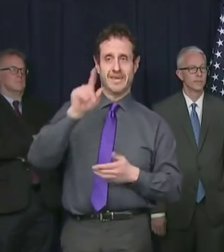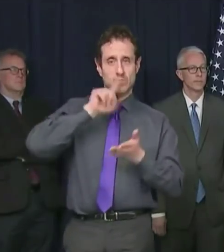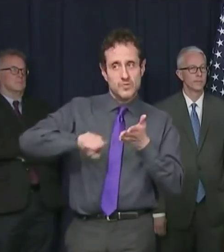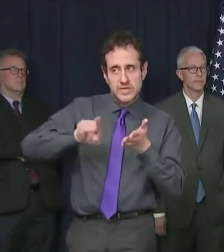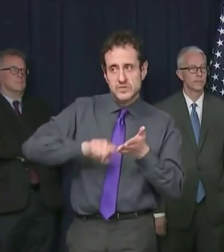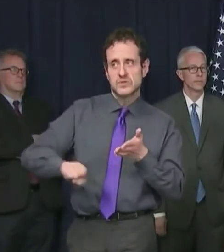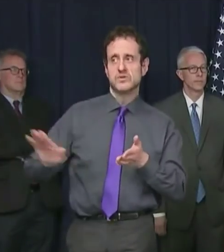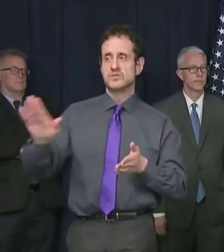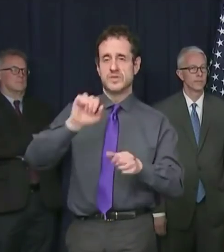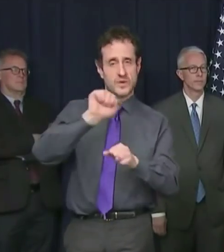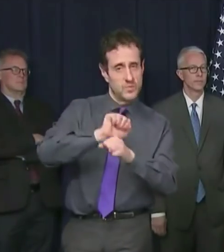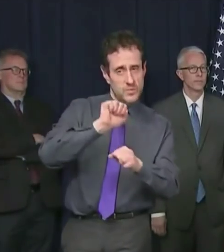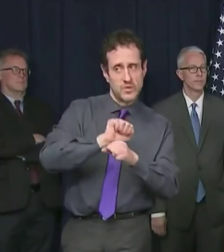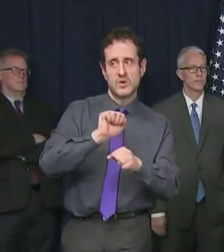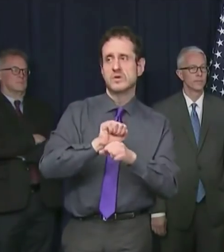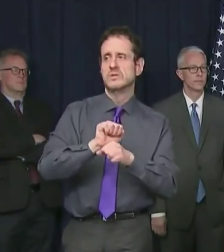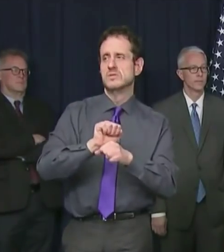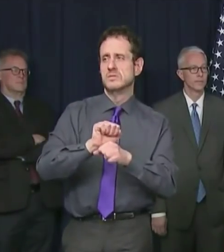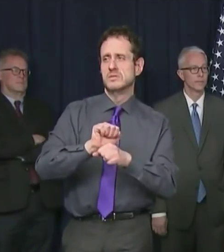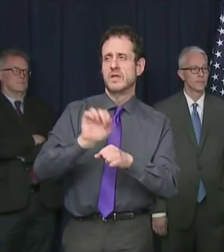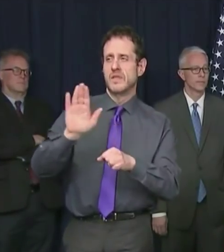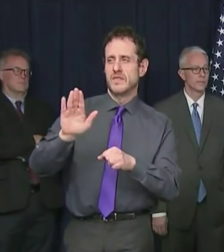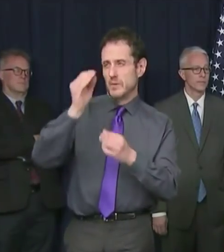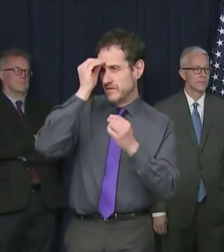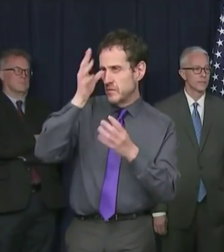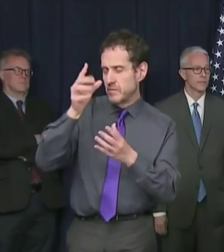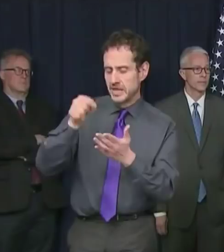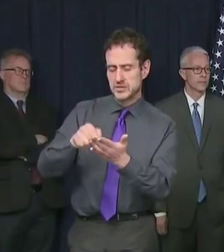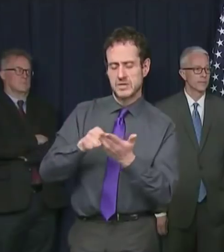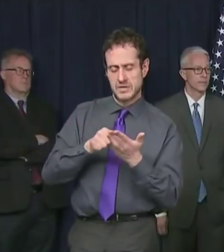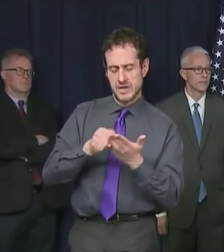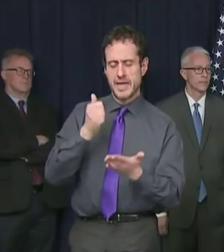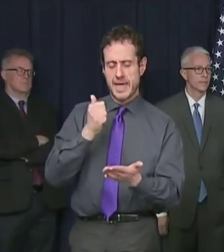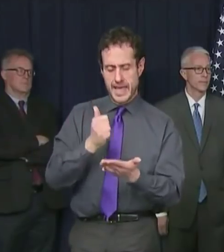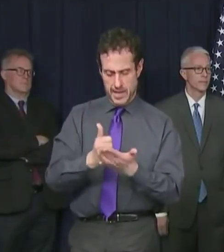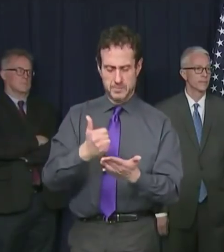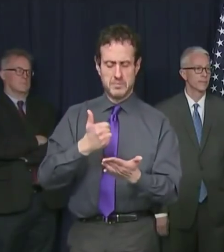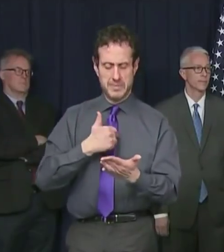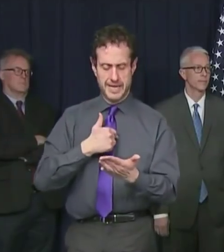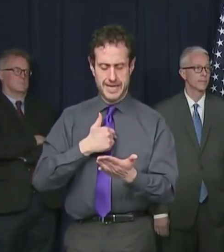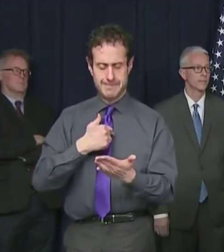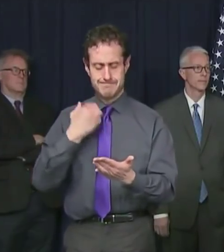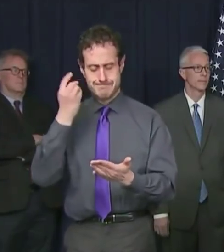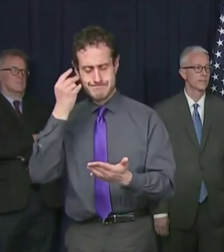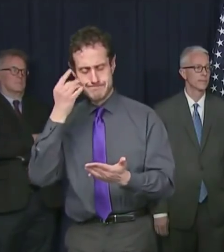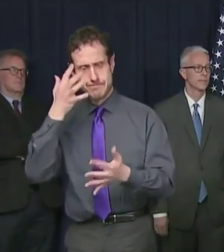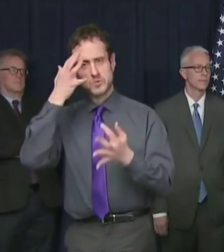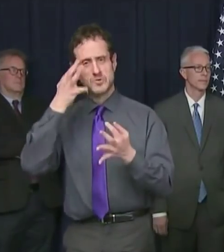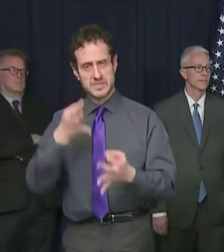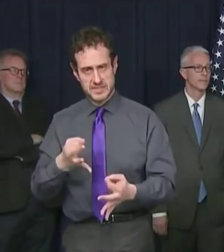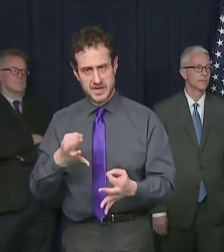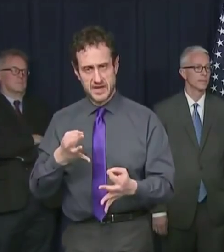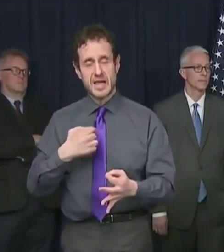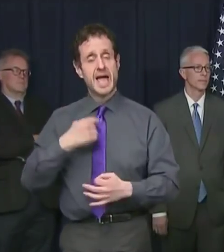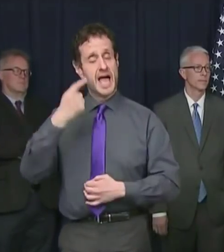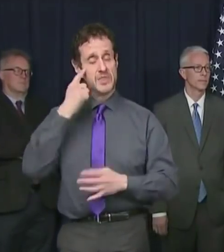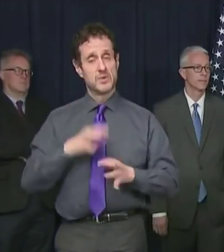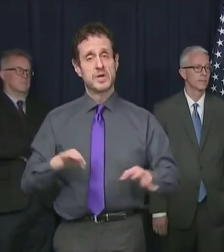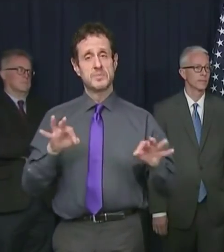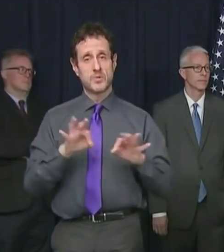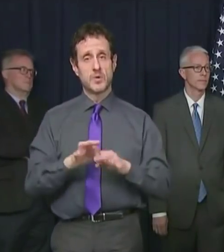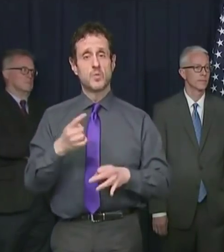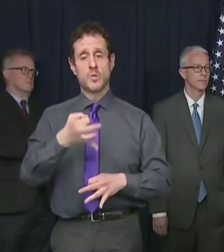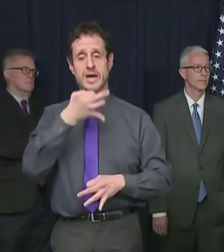done, the work that they've done has guided me in many of the decisions that I have made. I thought it would be important to have one of those